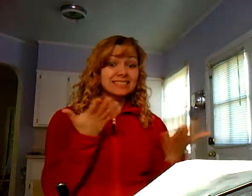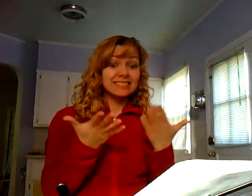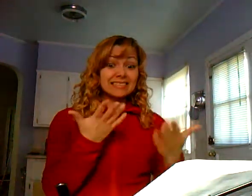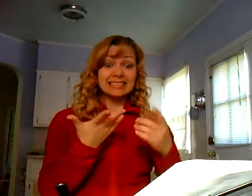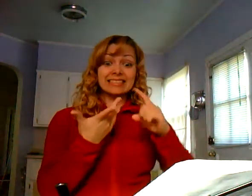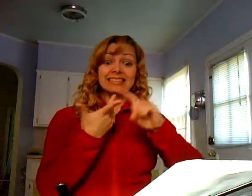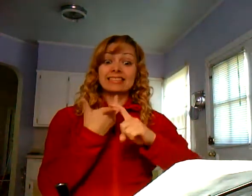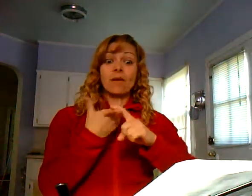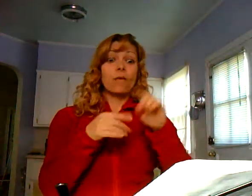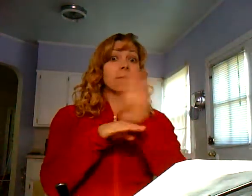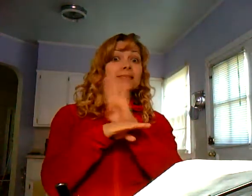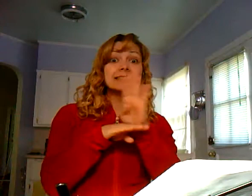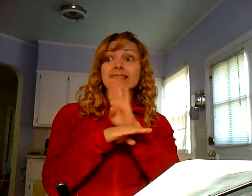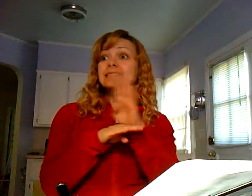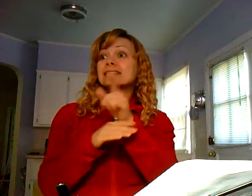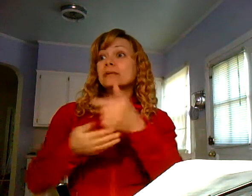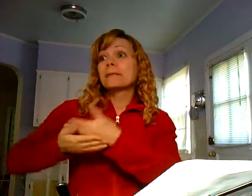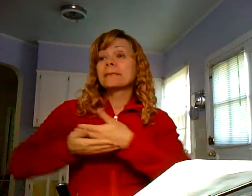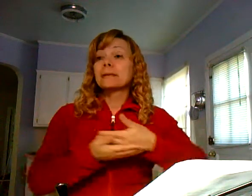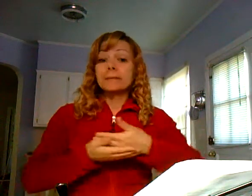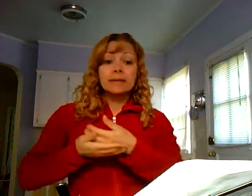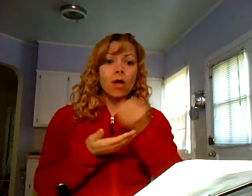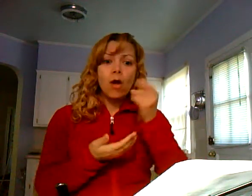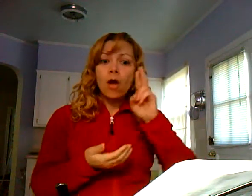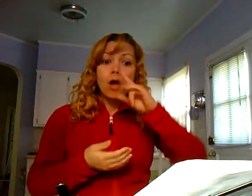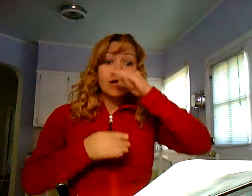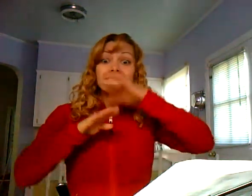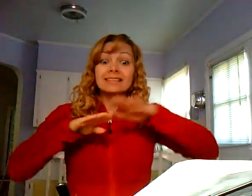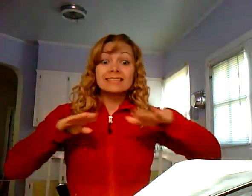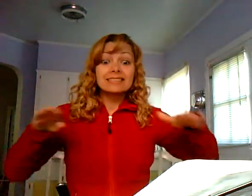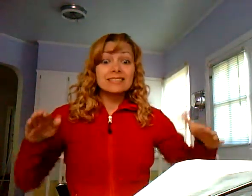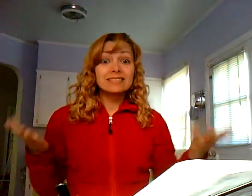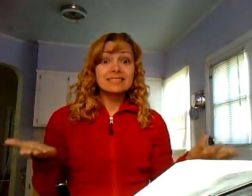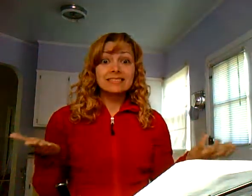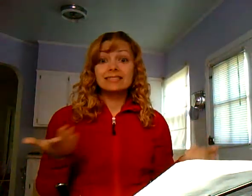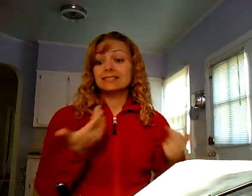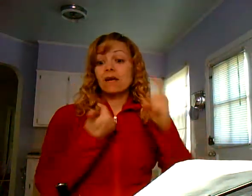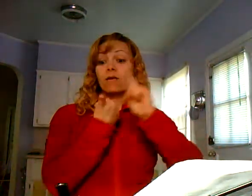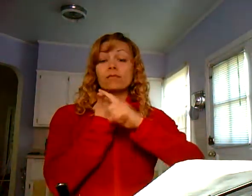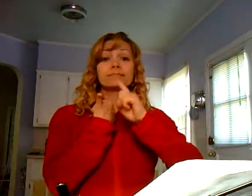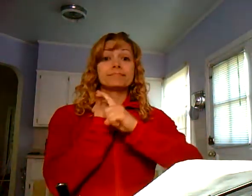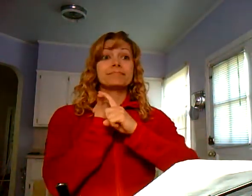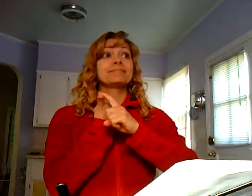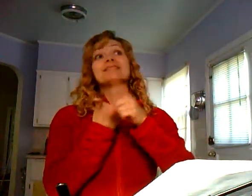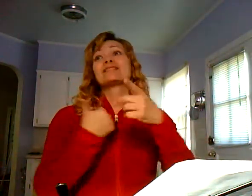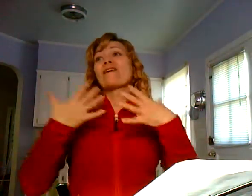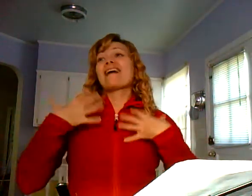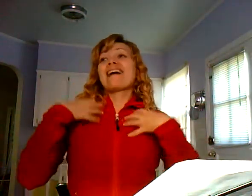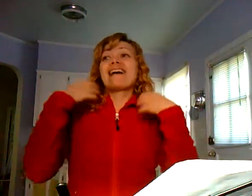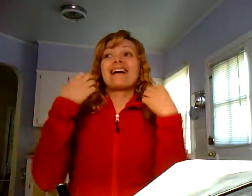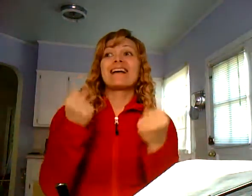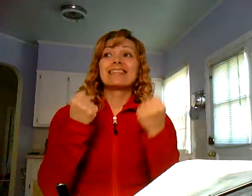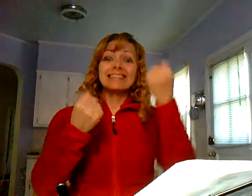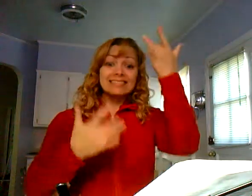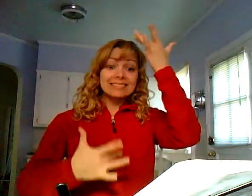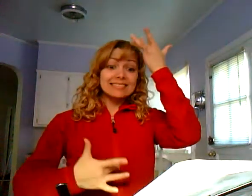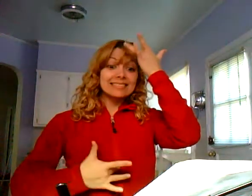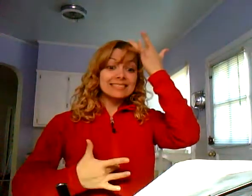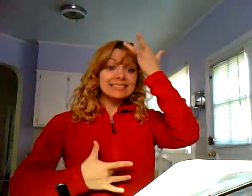everything while my family goes to services. Maybe I'm busy with a new baby, or maybe I just have a lot of kids. Maybe